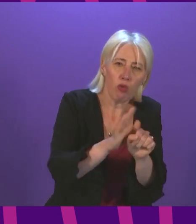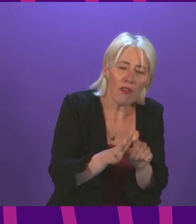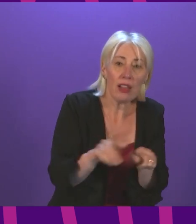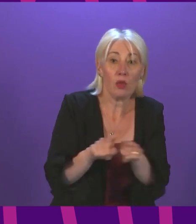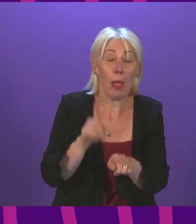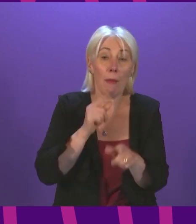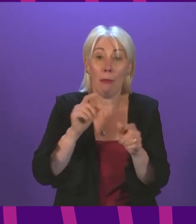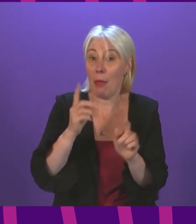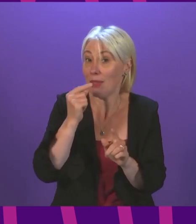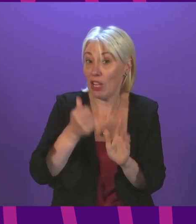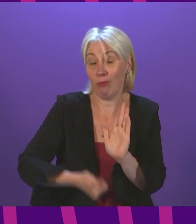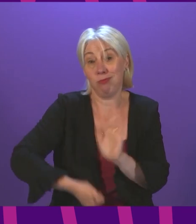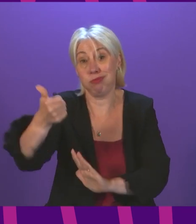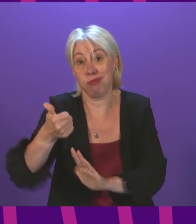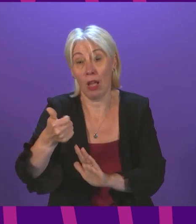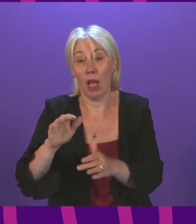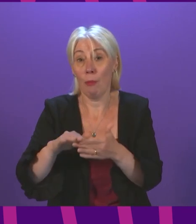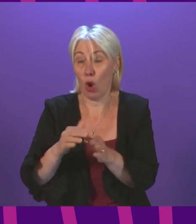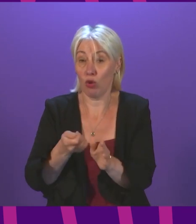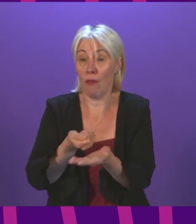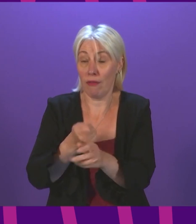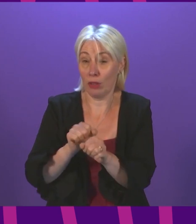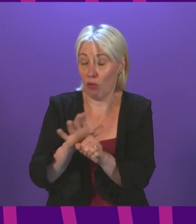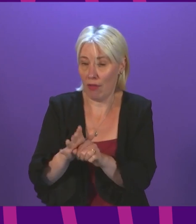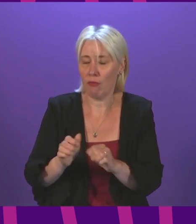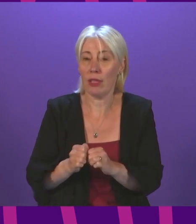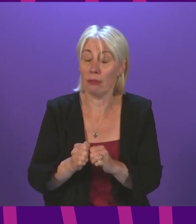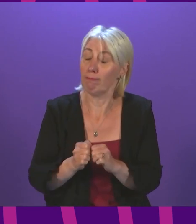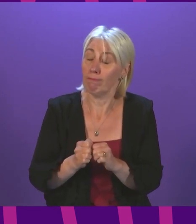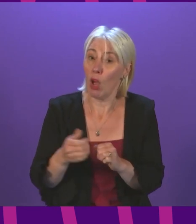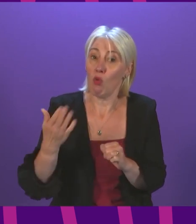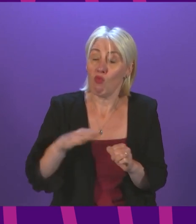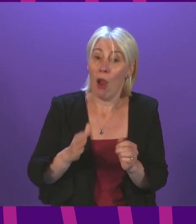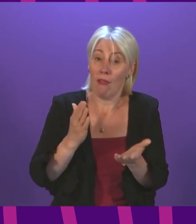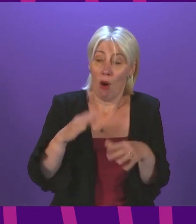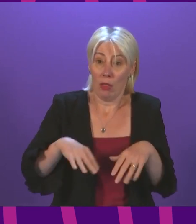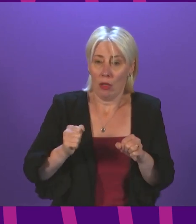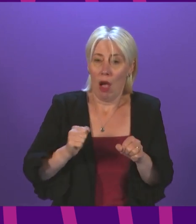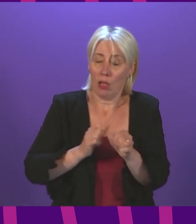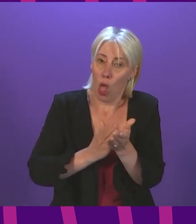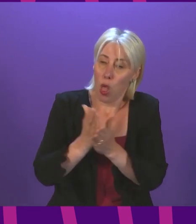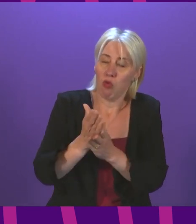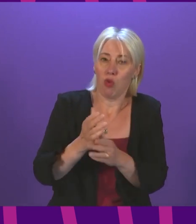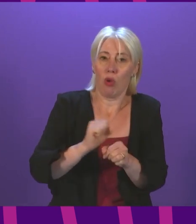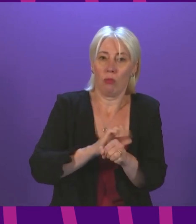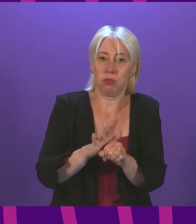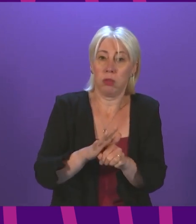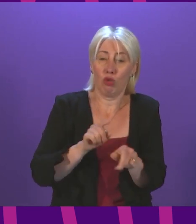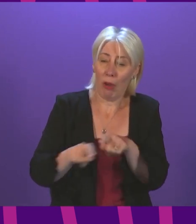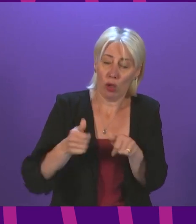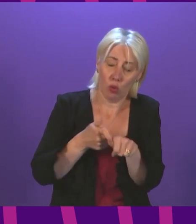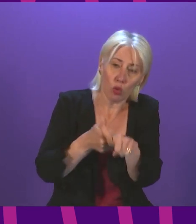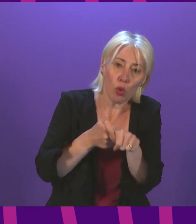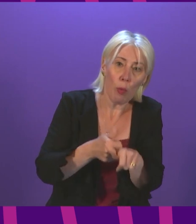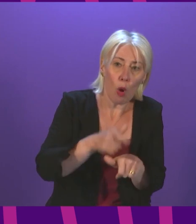first minister right throughout the pandemic we've done everything we can to support tenants generally and in